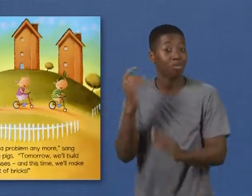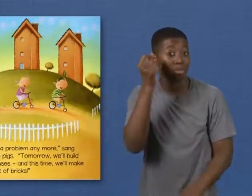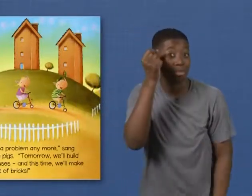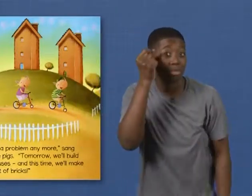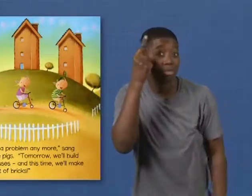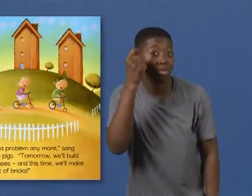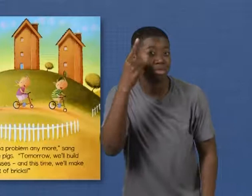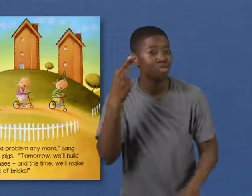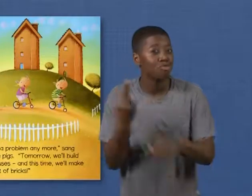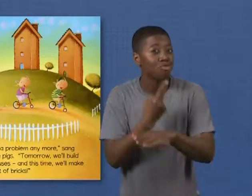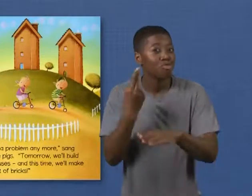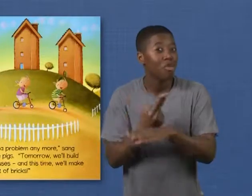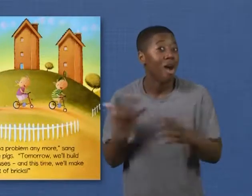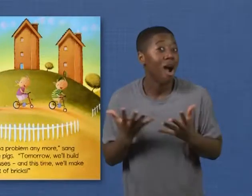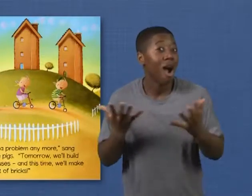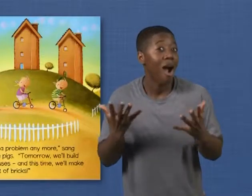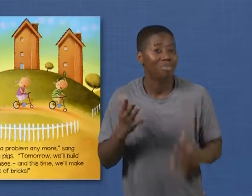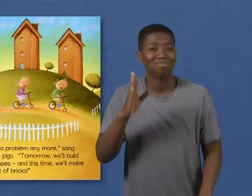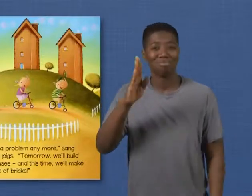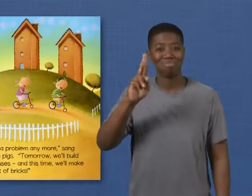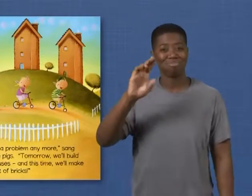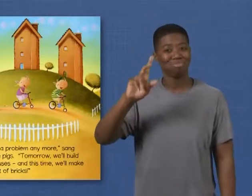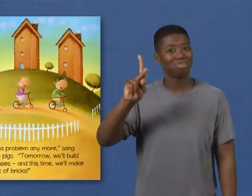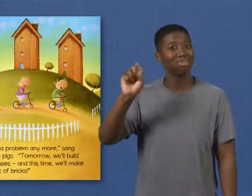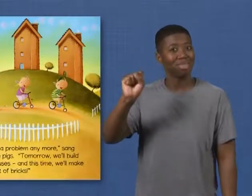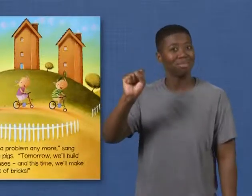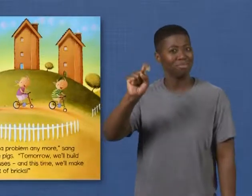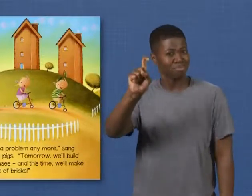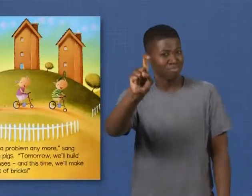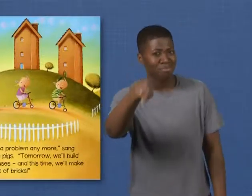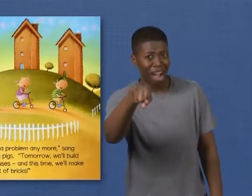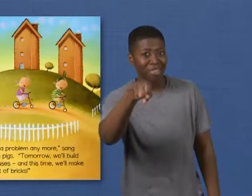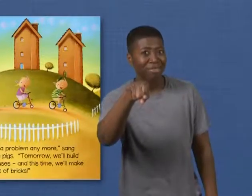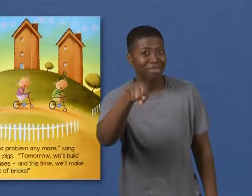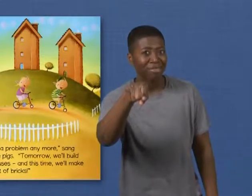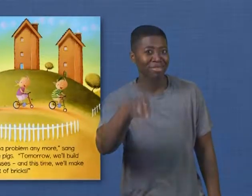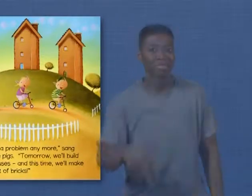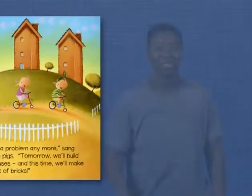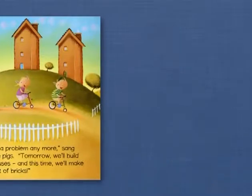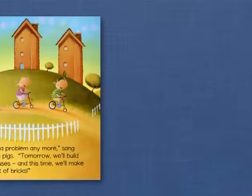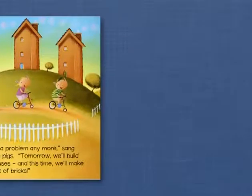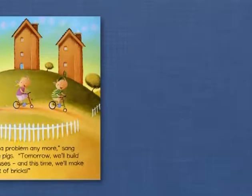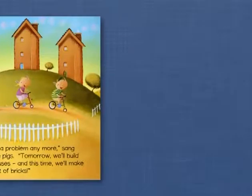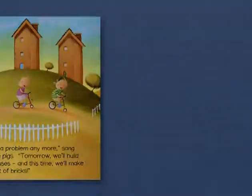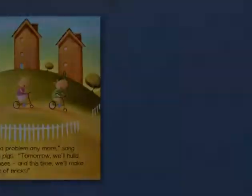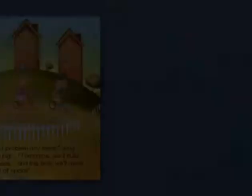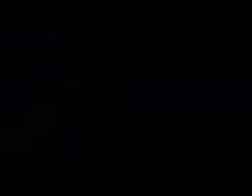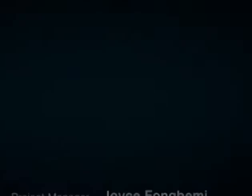out of bricks. There are 30 minis and this make out